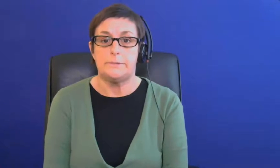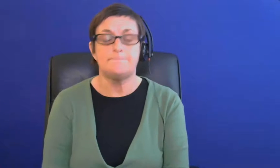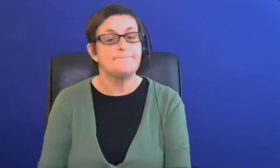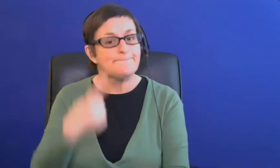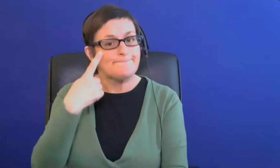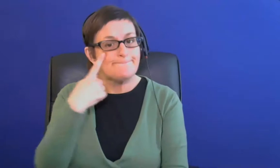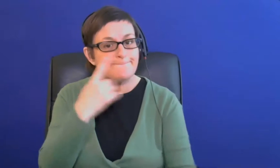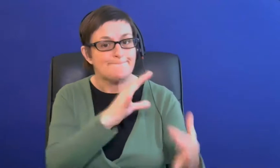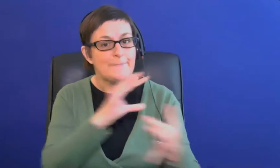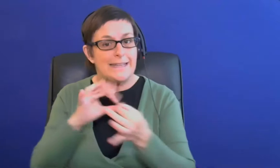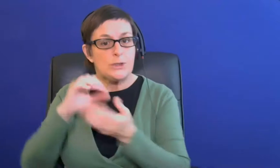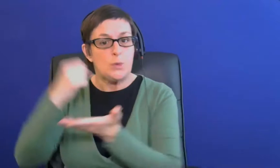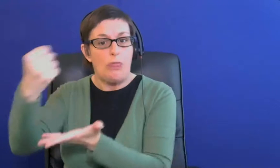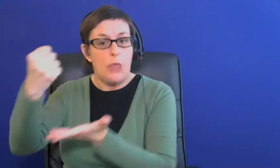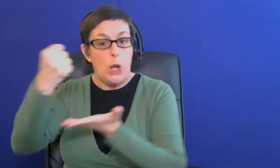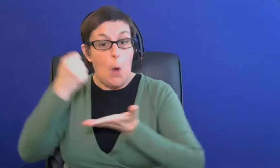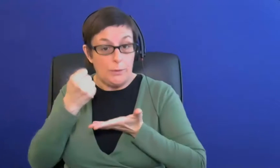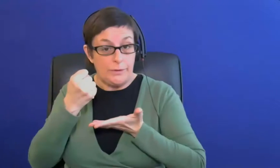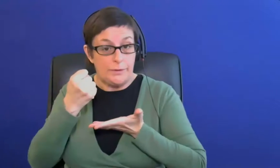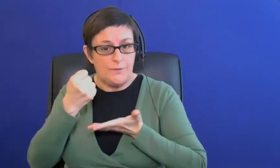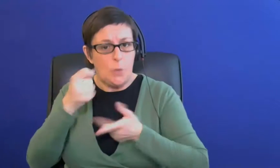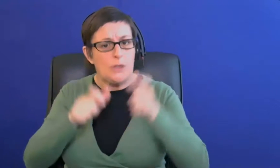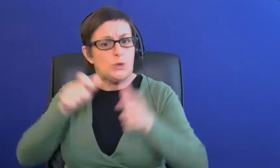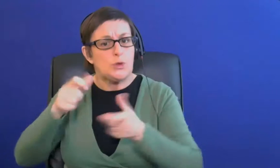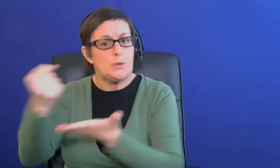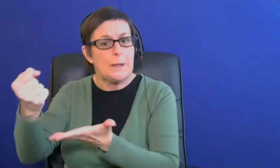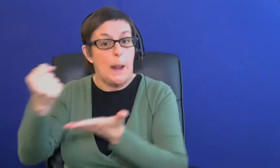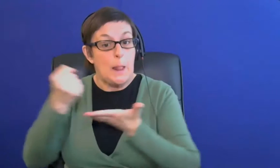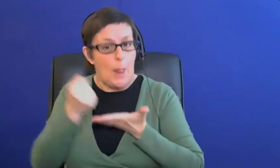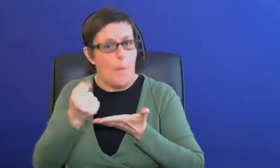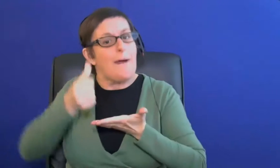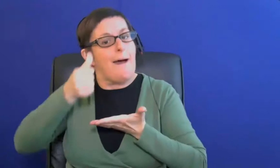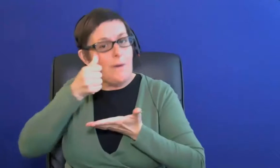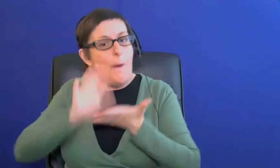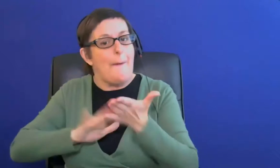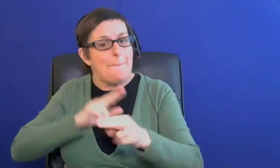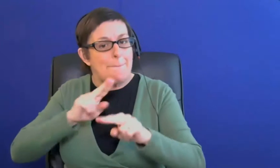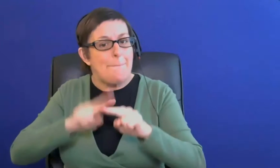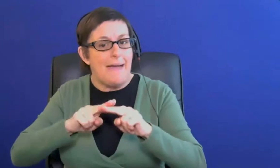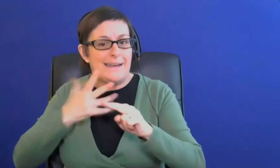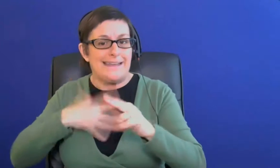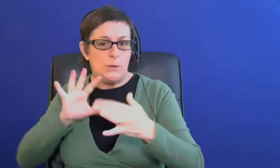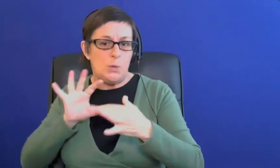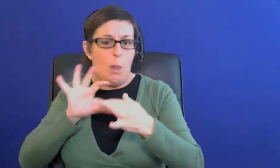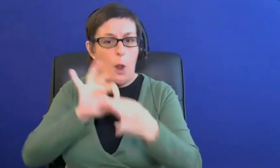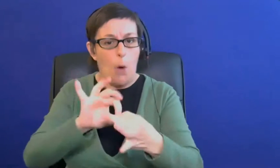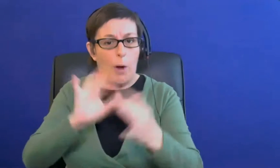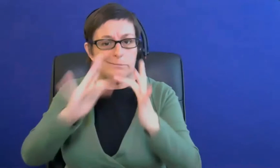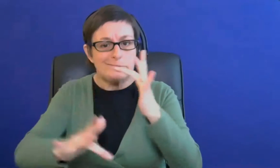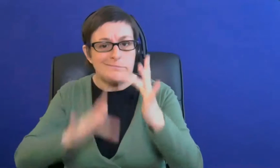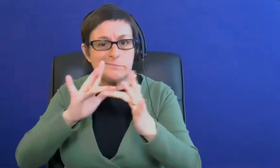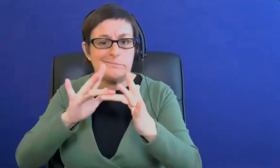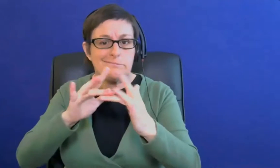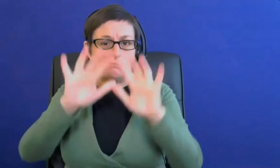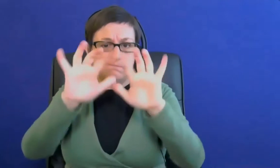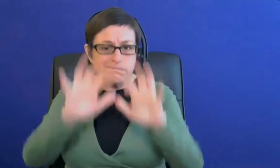which i'm not particularly familiar with and but i do know that parents need to log on and um give support information